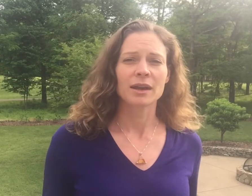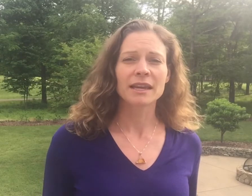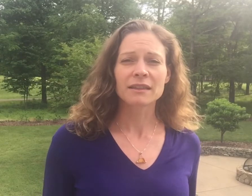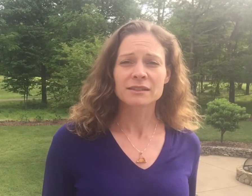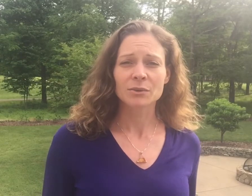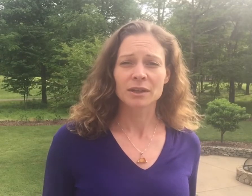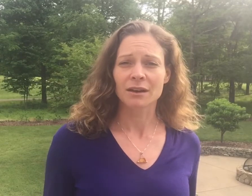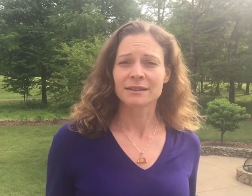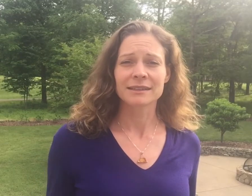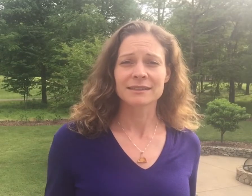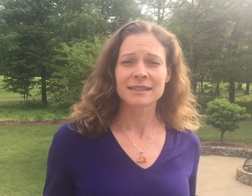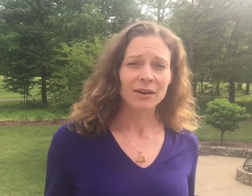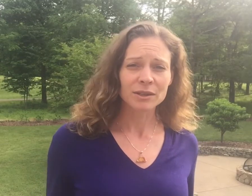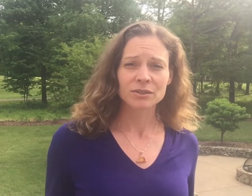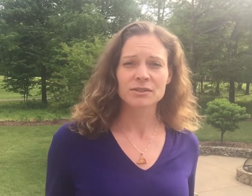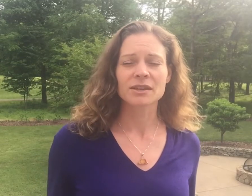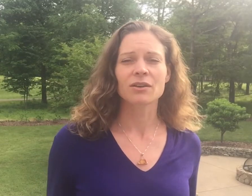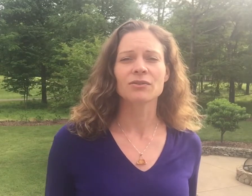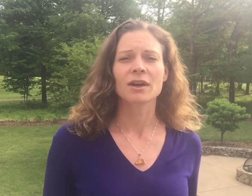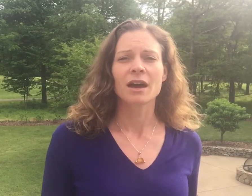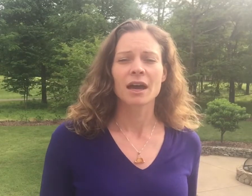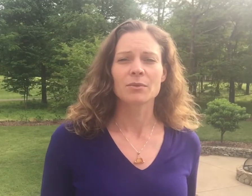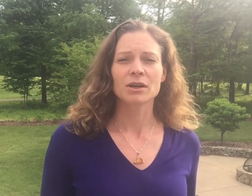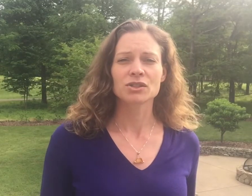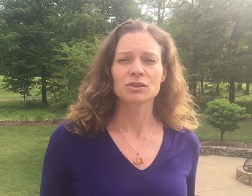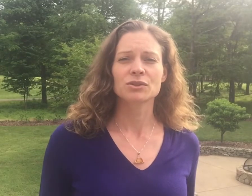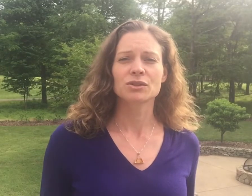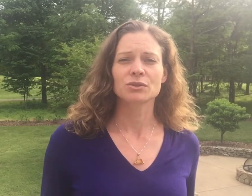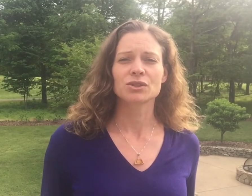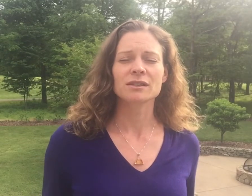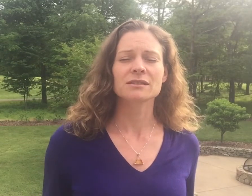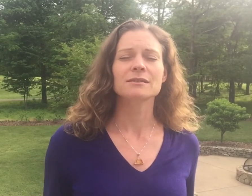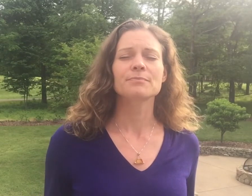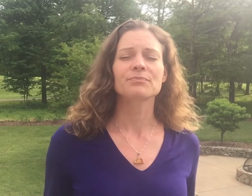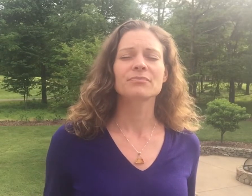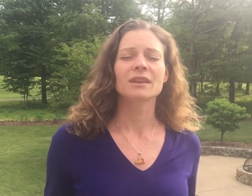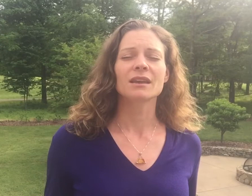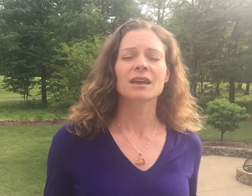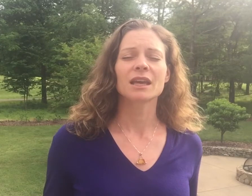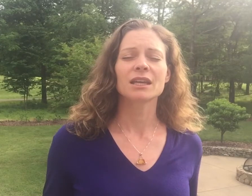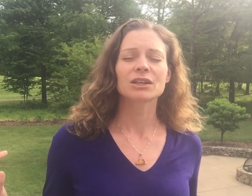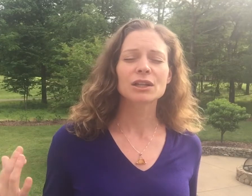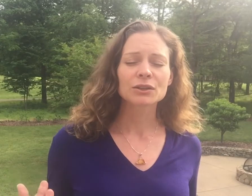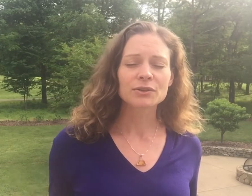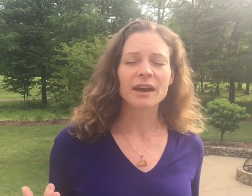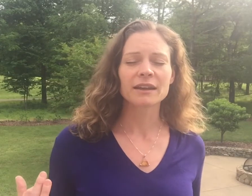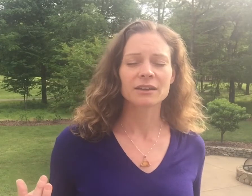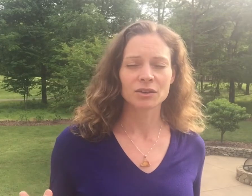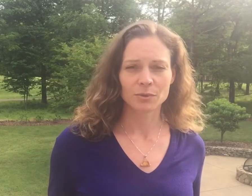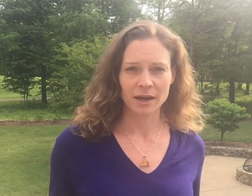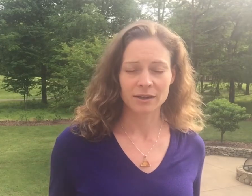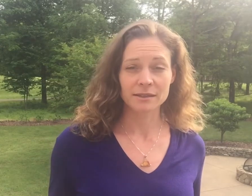anything is going on, any doubt in yourself, I want you to just include that in your awareness